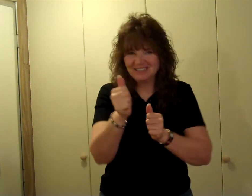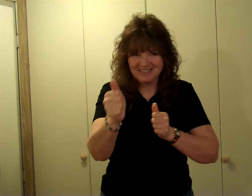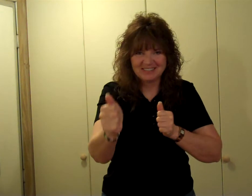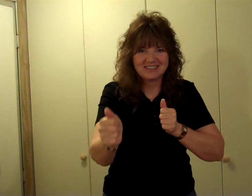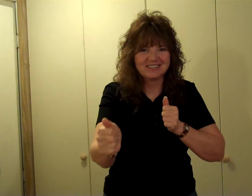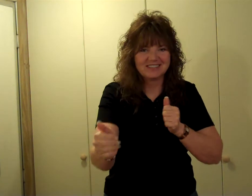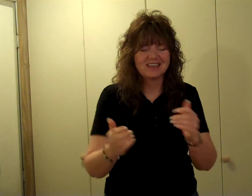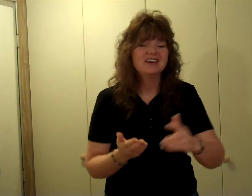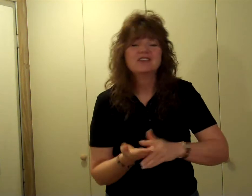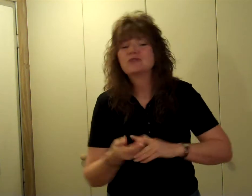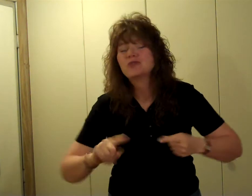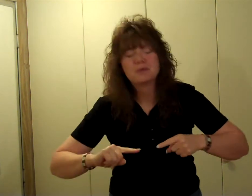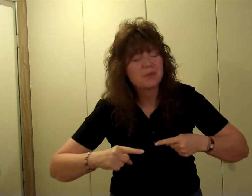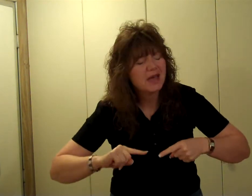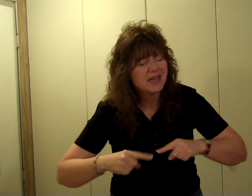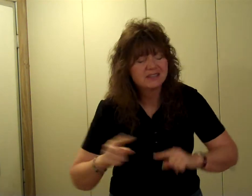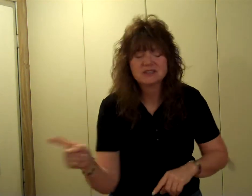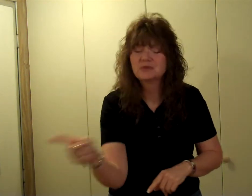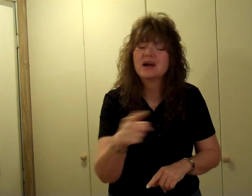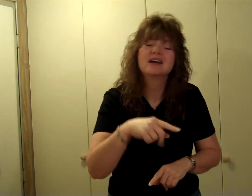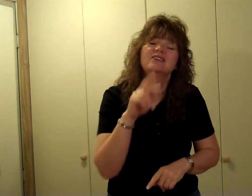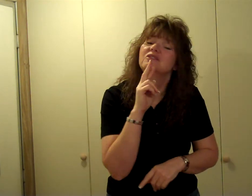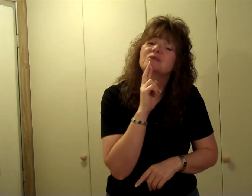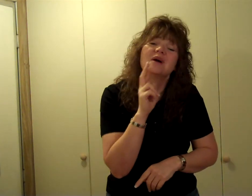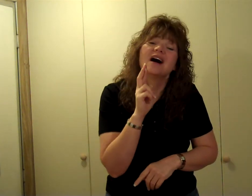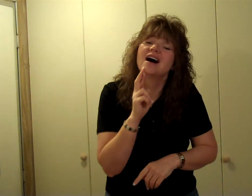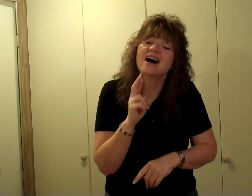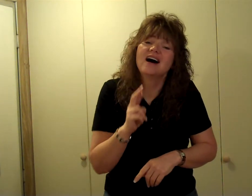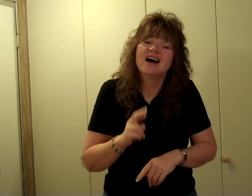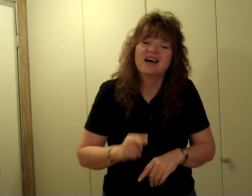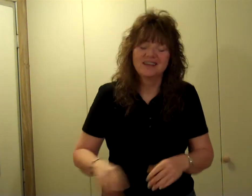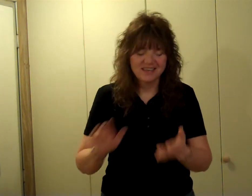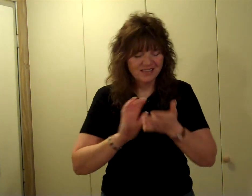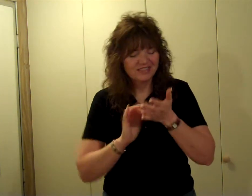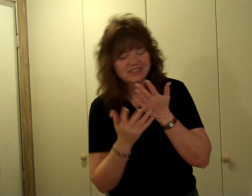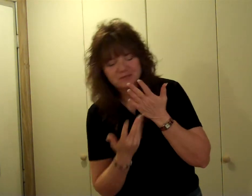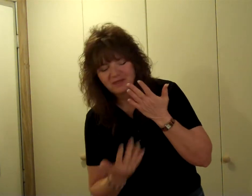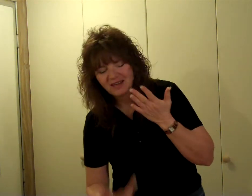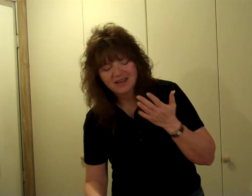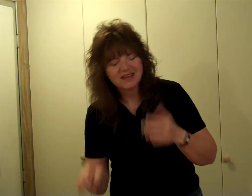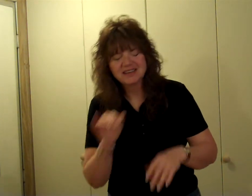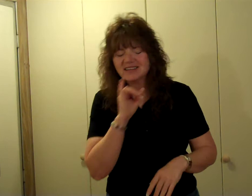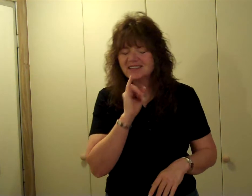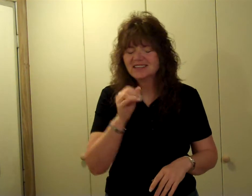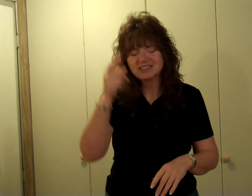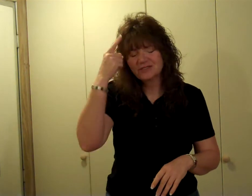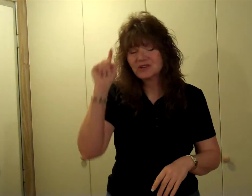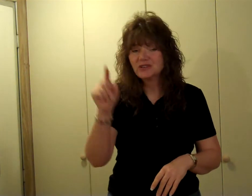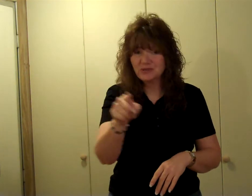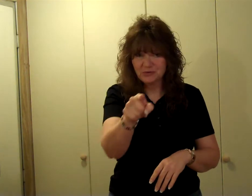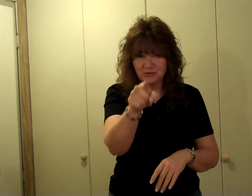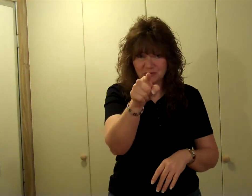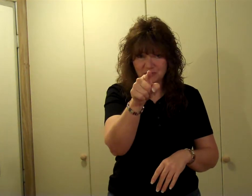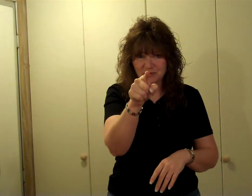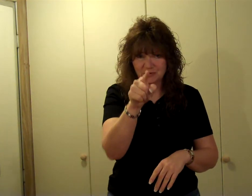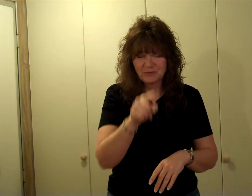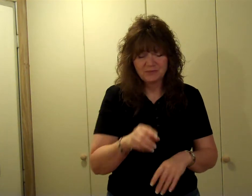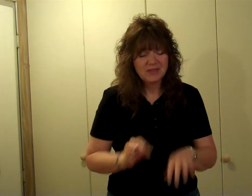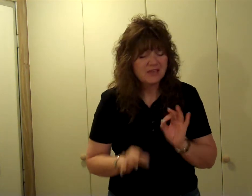distance, through the pain to where you are. This blood is for you. If